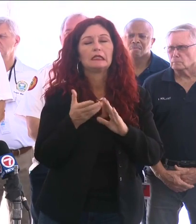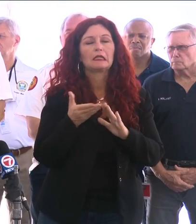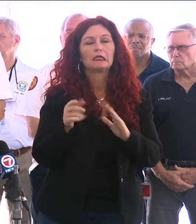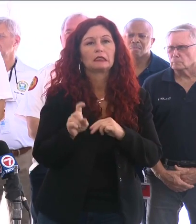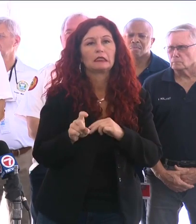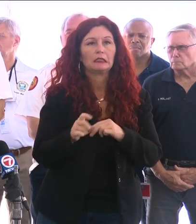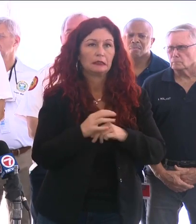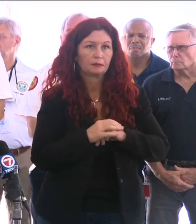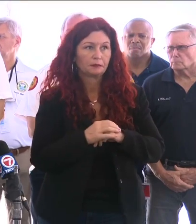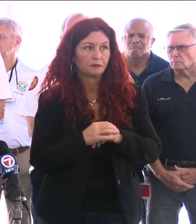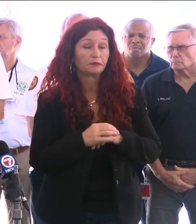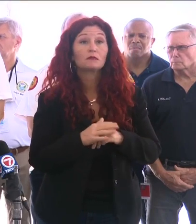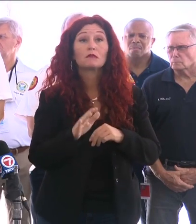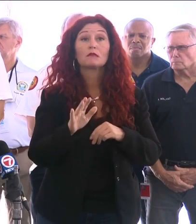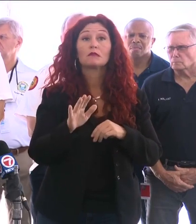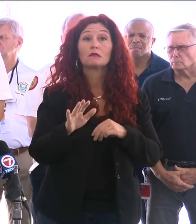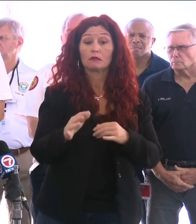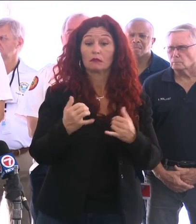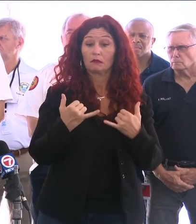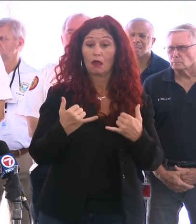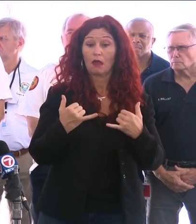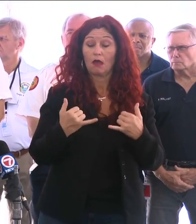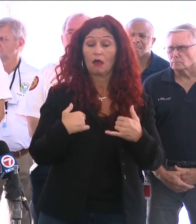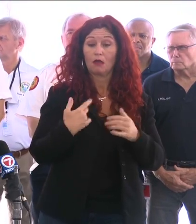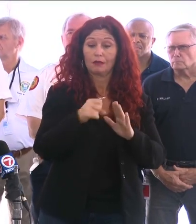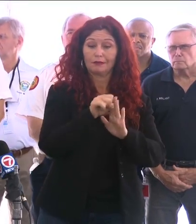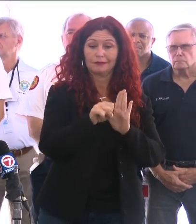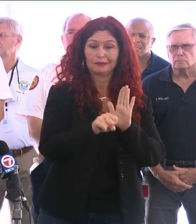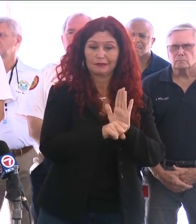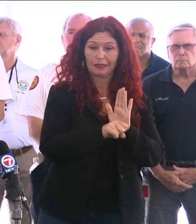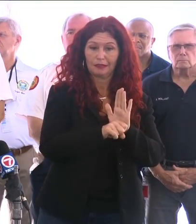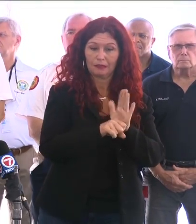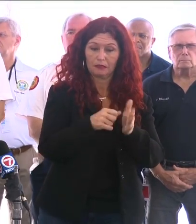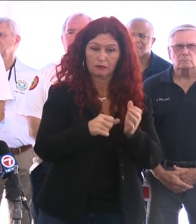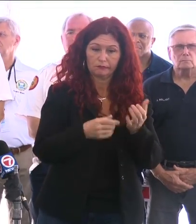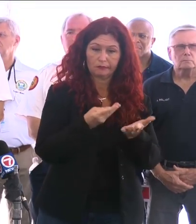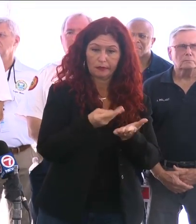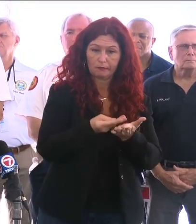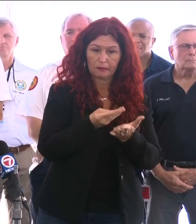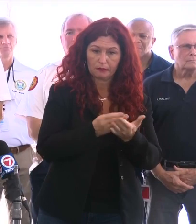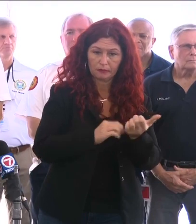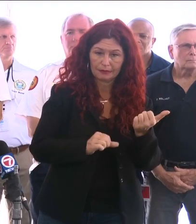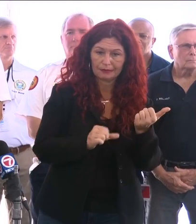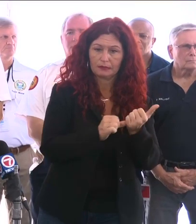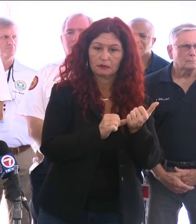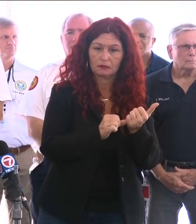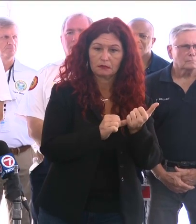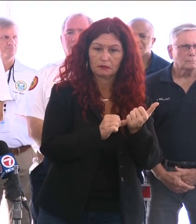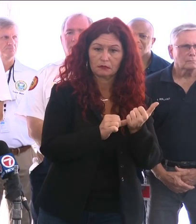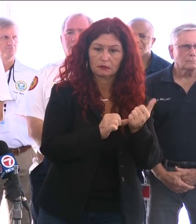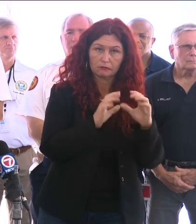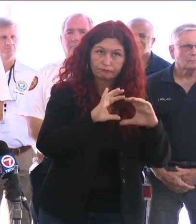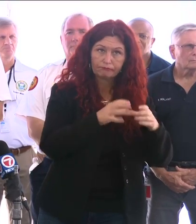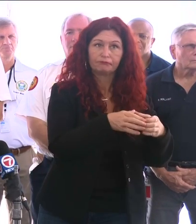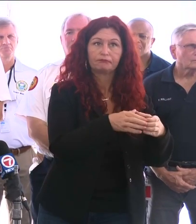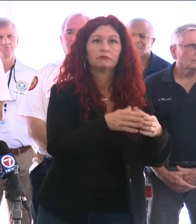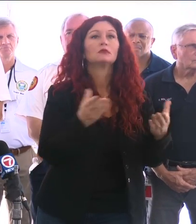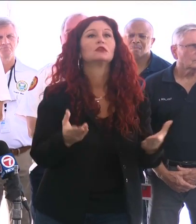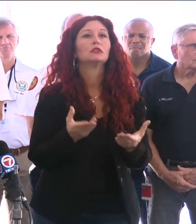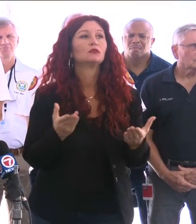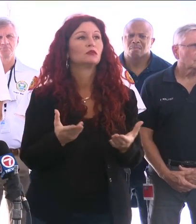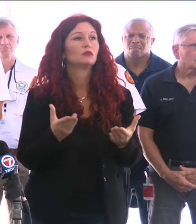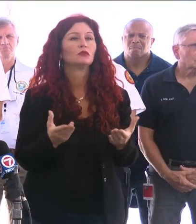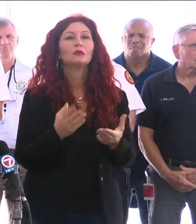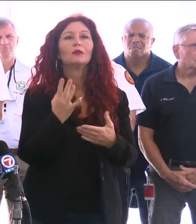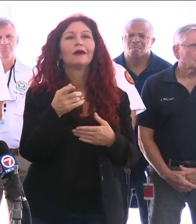Assistance Center for insurance questions, which many of our families have, and so they are there as well to assist.